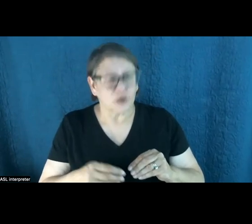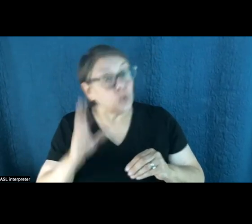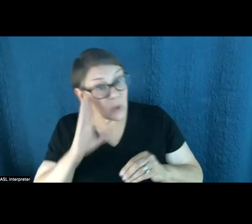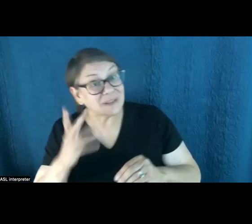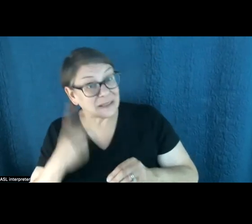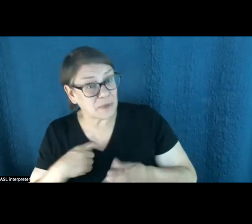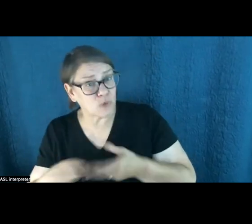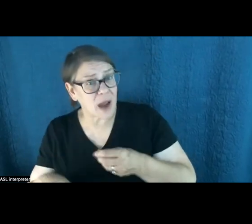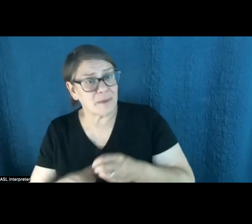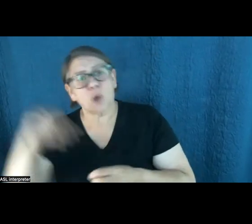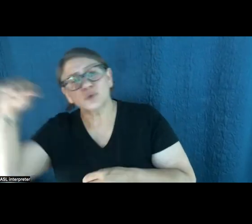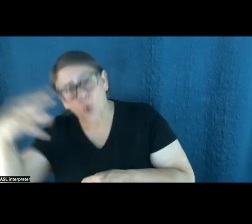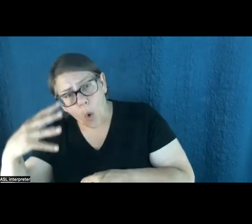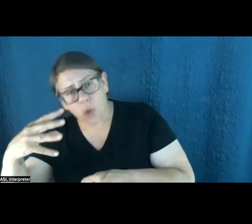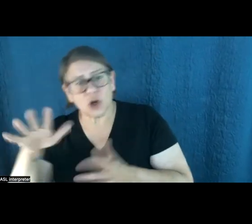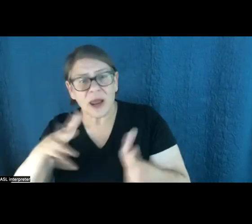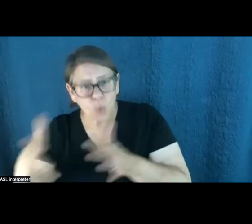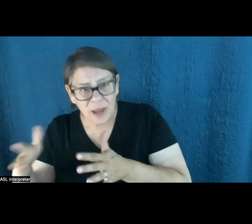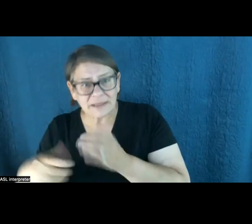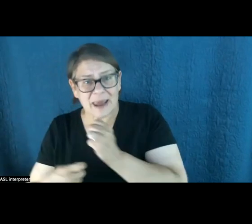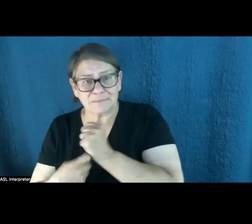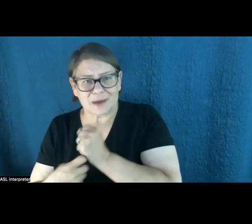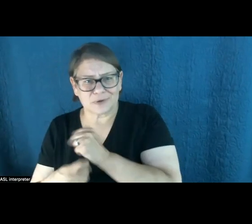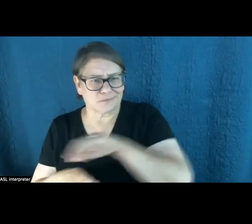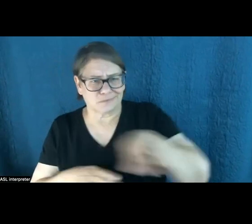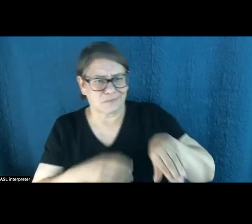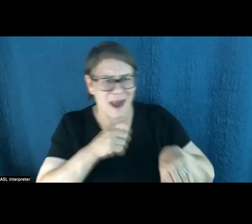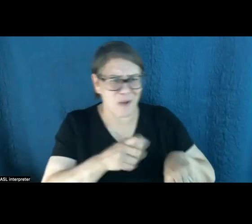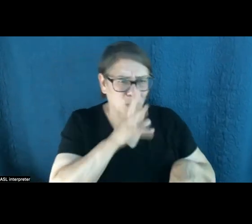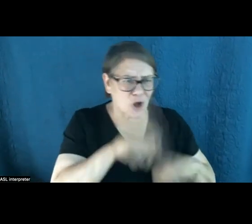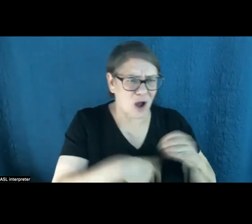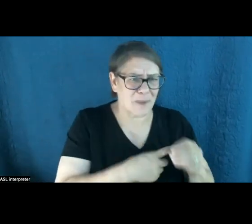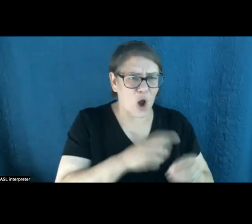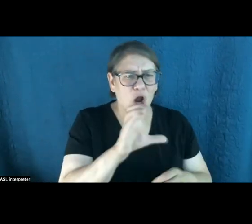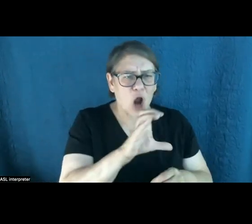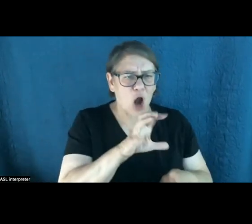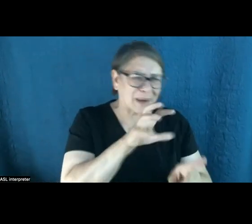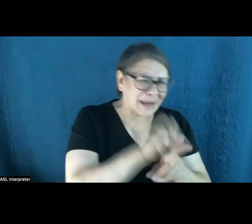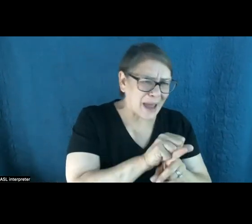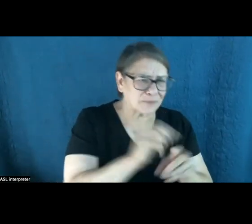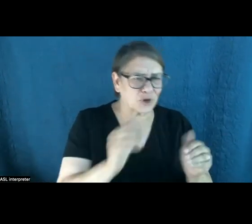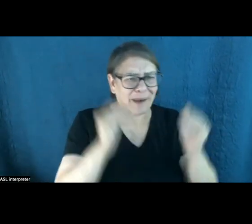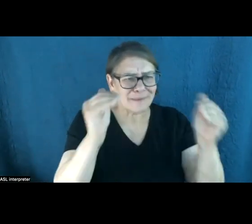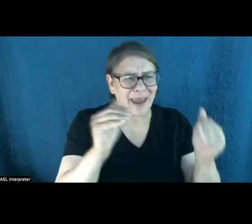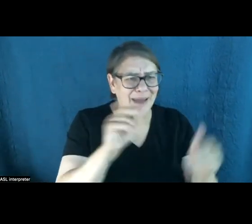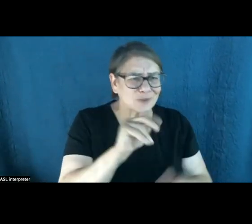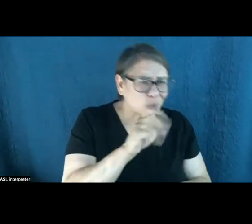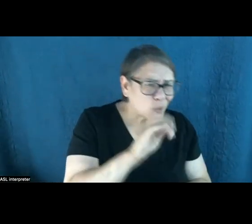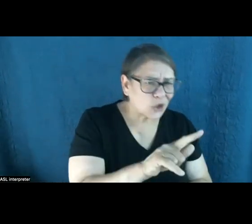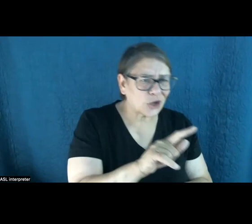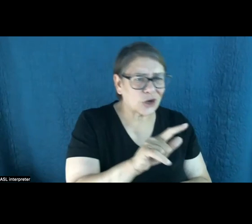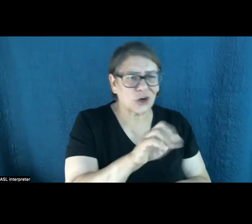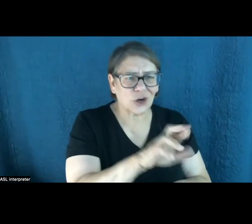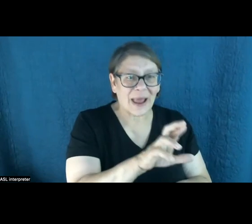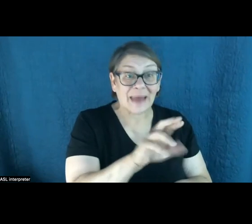wind and batteries and less so about stuff like carbon capture and advanced nuclear and, you know, tidal wave energy. And